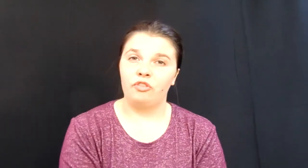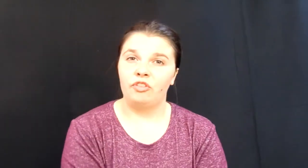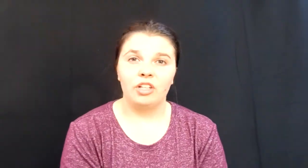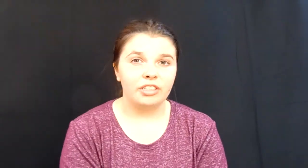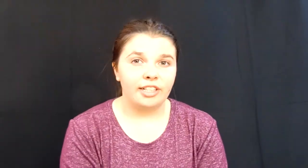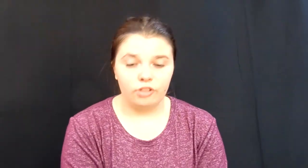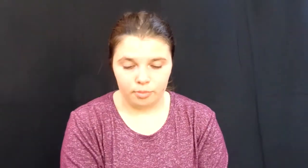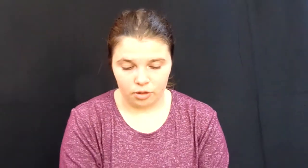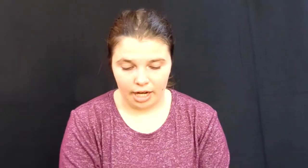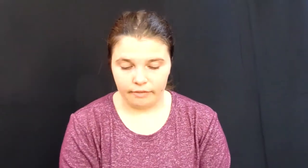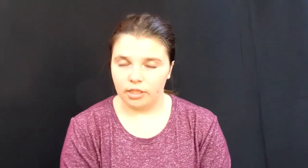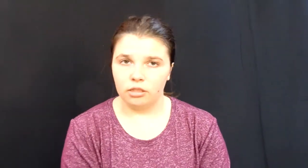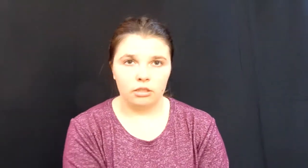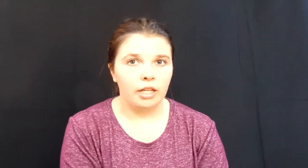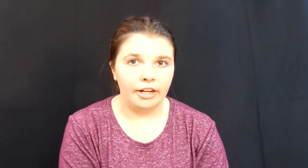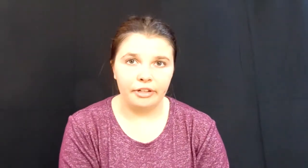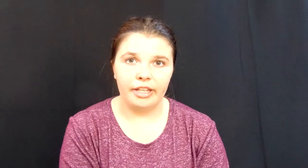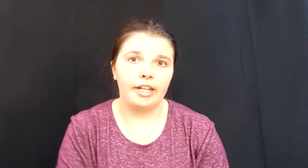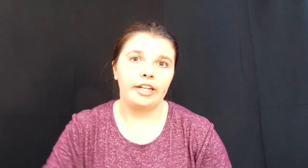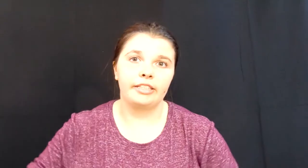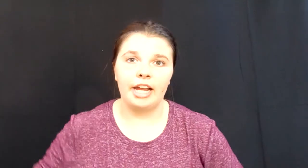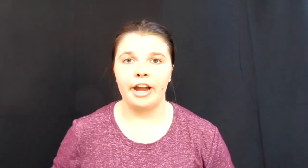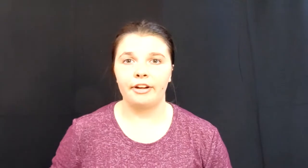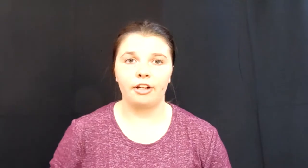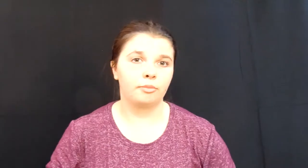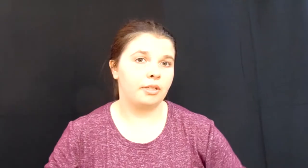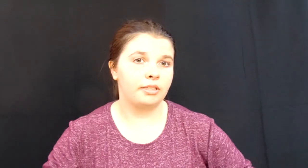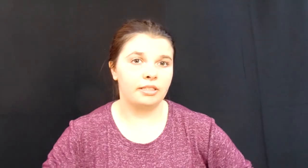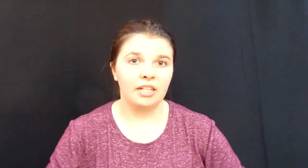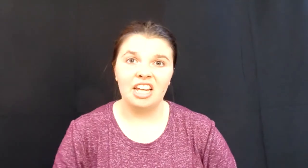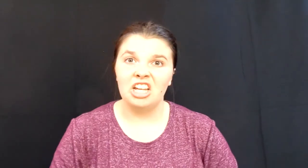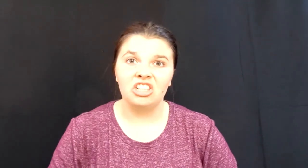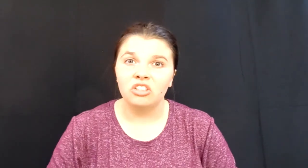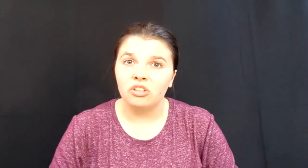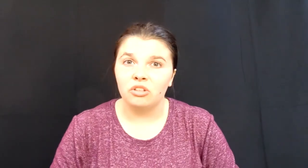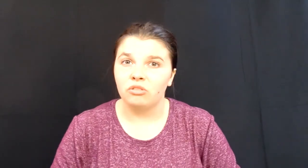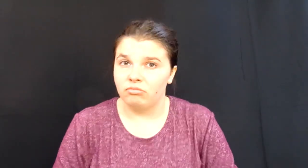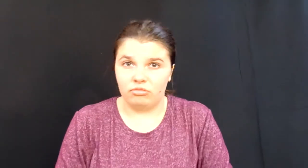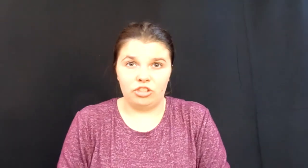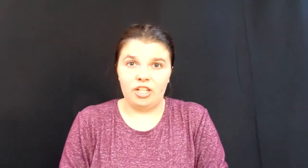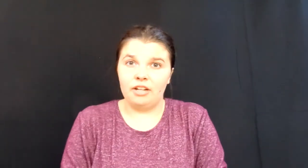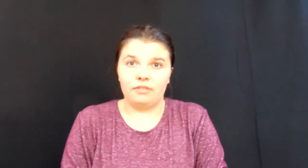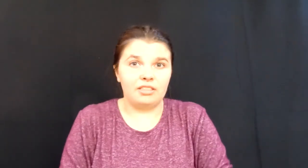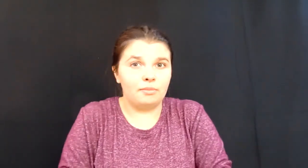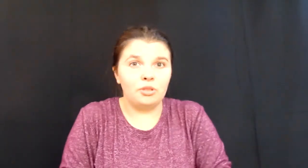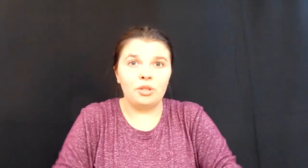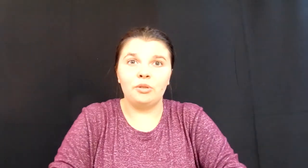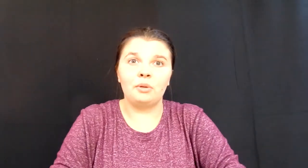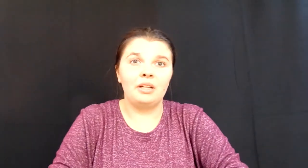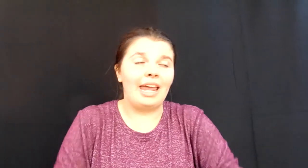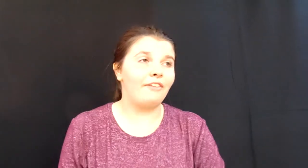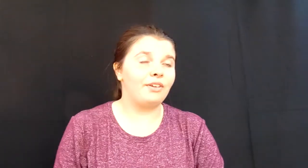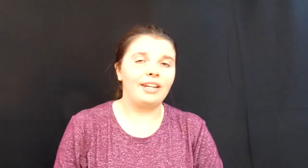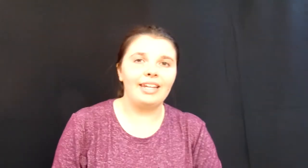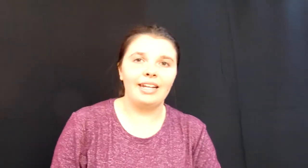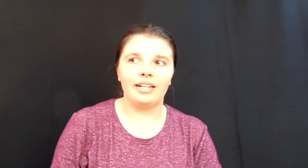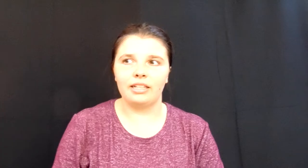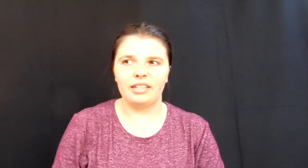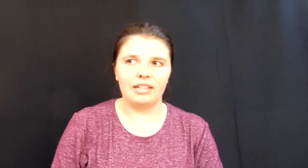feel uncomfortable having hairy legs hairy armpits shave it's up to you if you need like